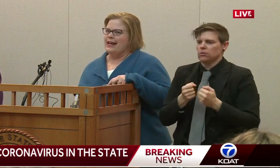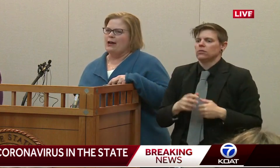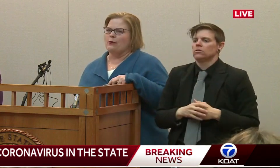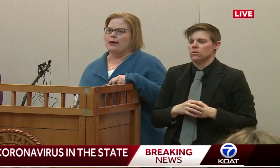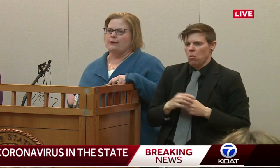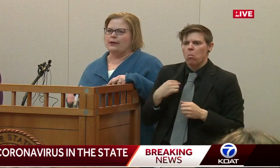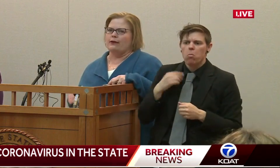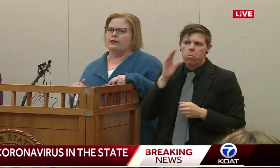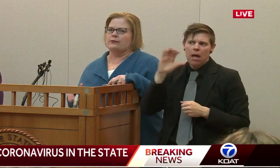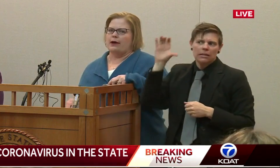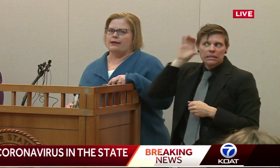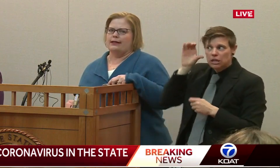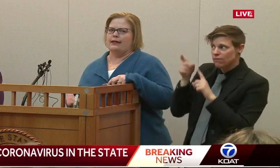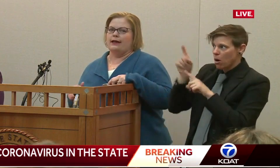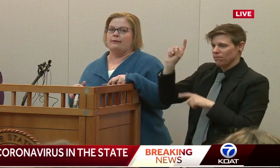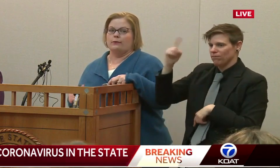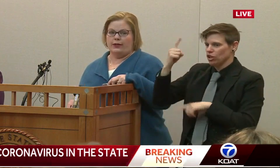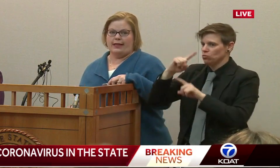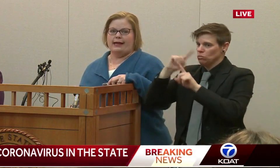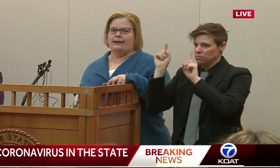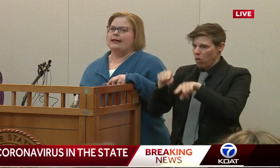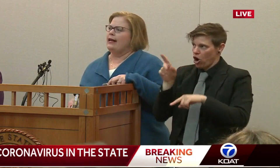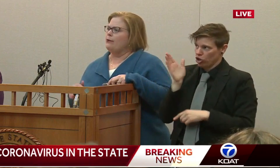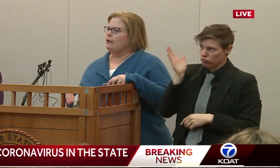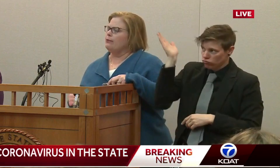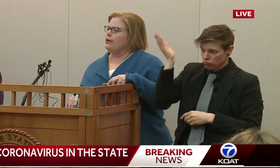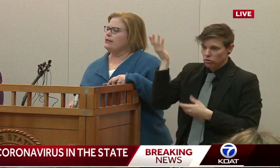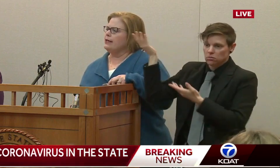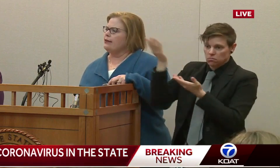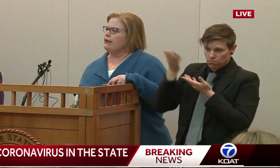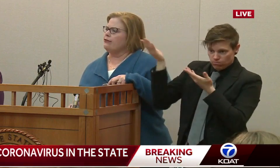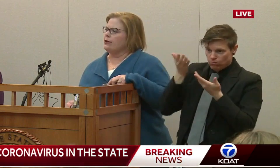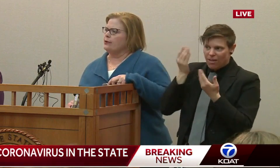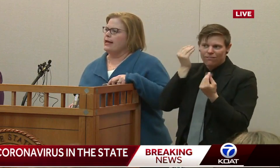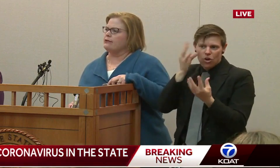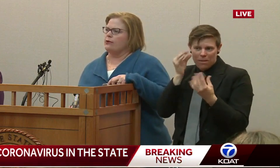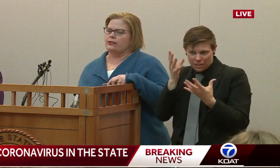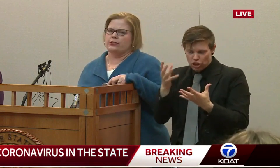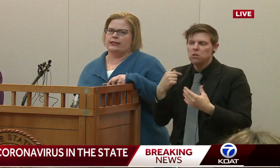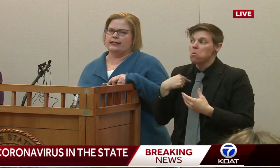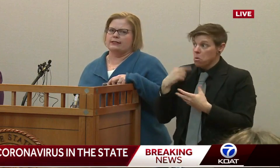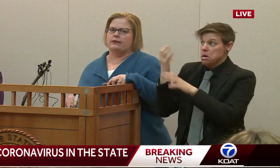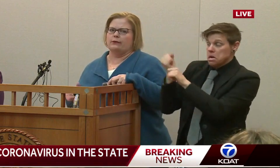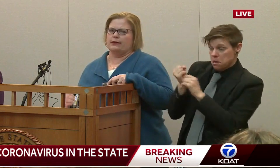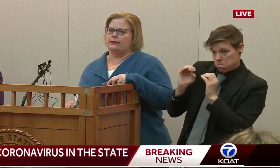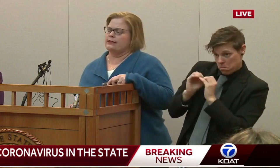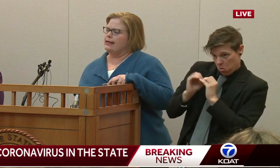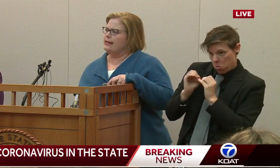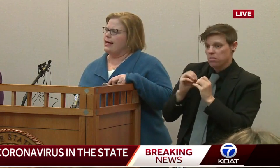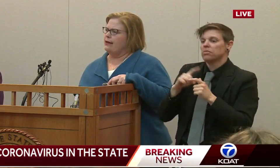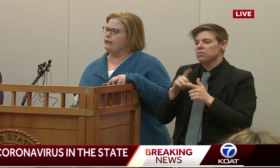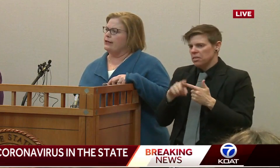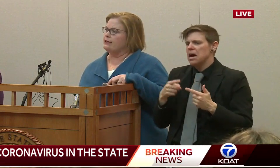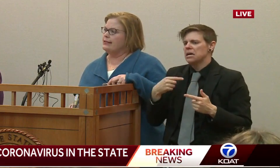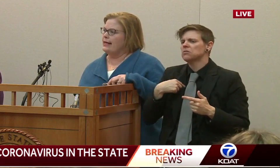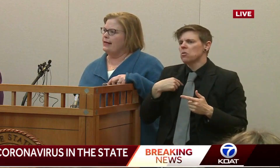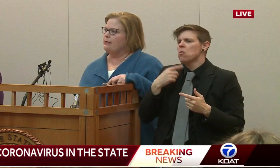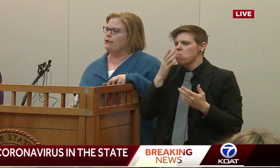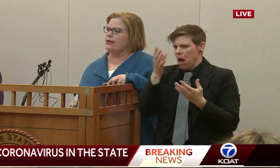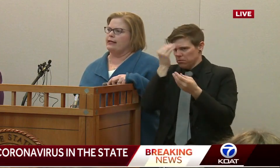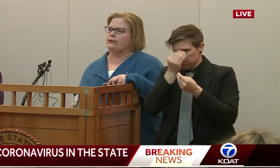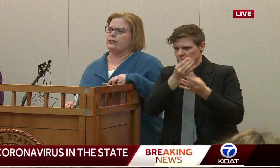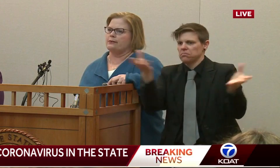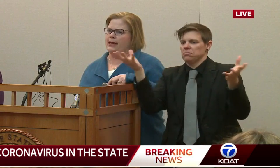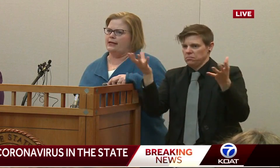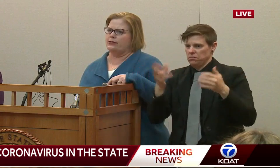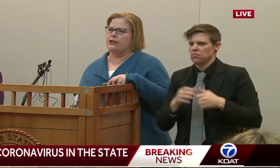need help, and we are responding with that. And we are putting together a frequently asked question list. We'll be sending that out later today,